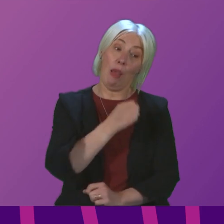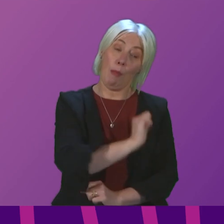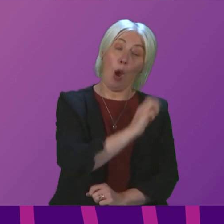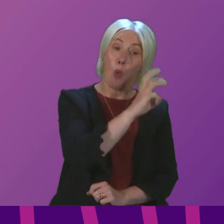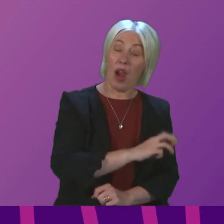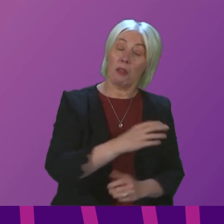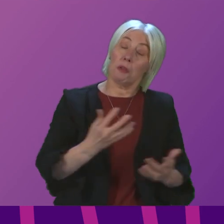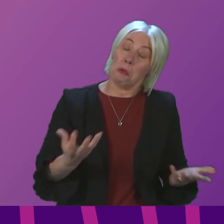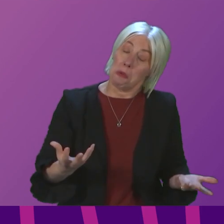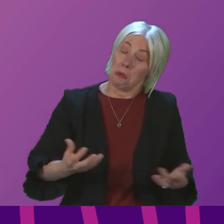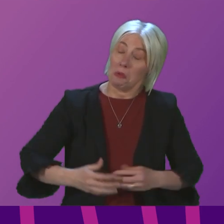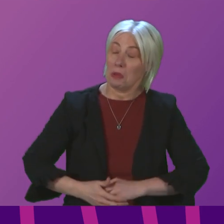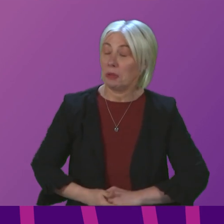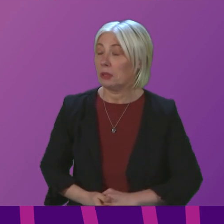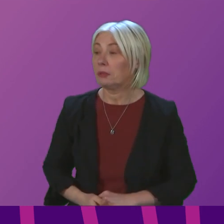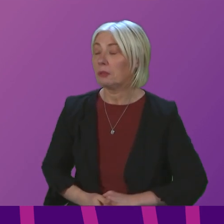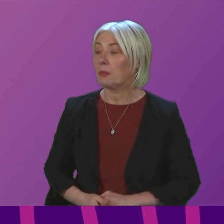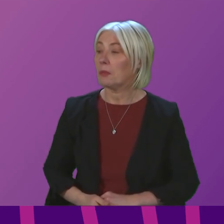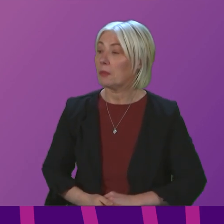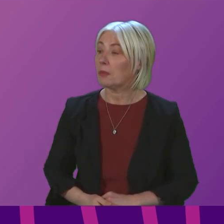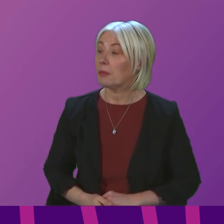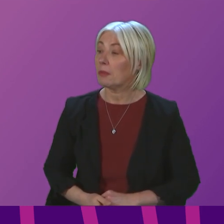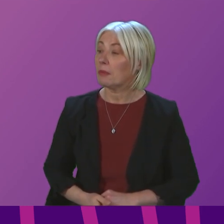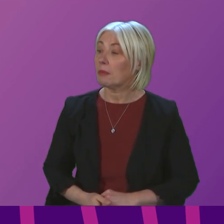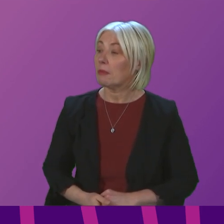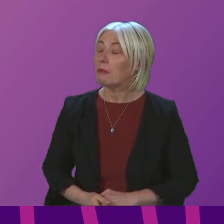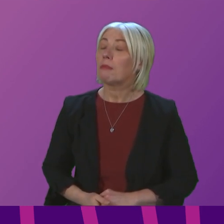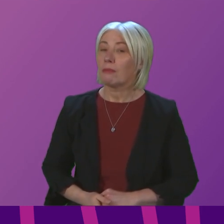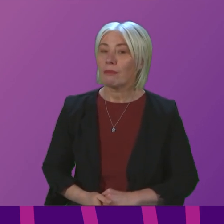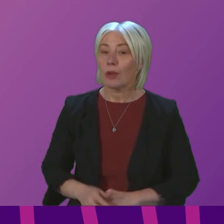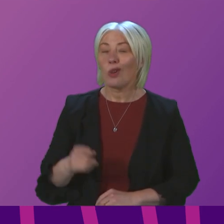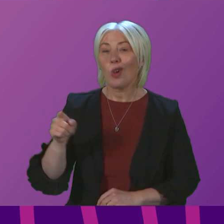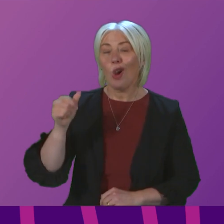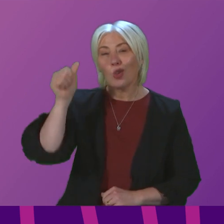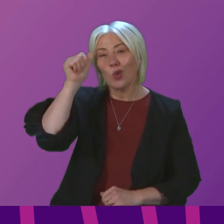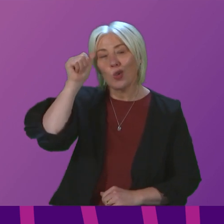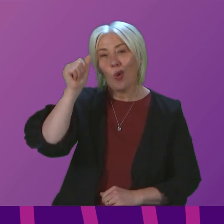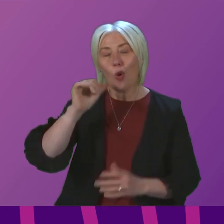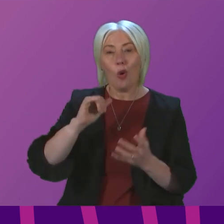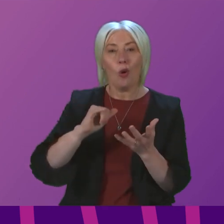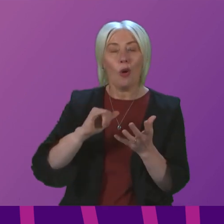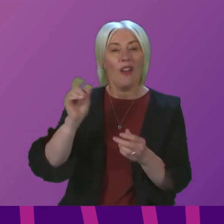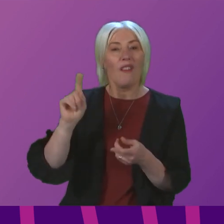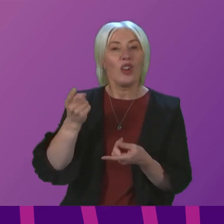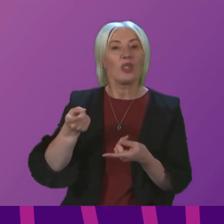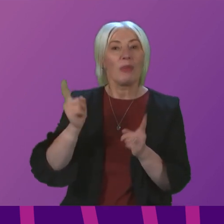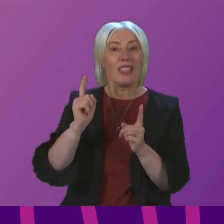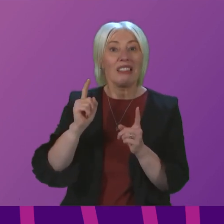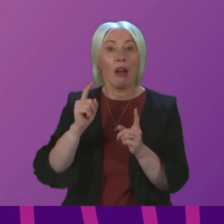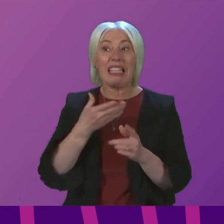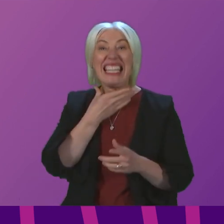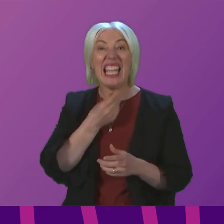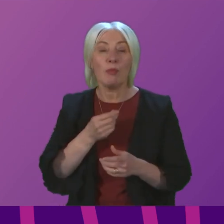Wales. Anna Sarwa. You always know when the First Minister is desperate when she starts talking about Wales.